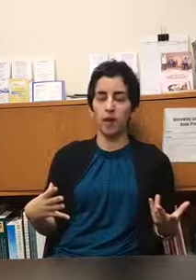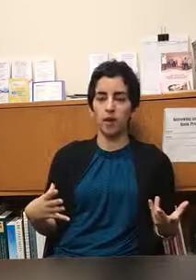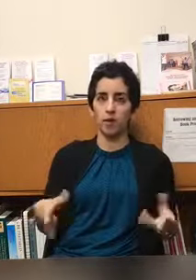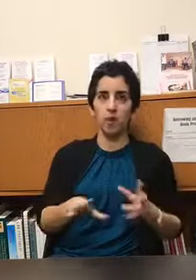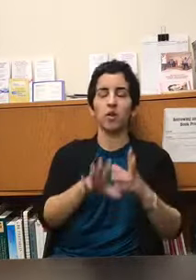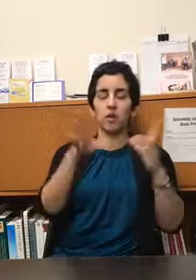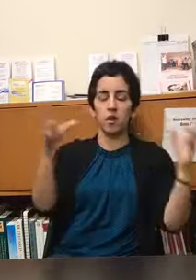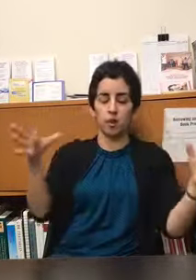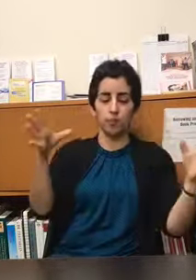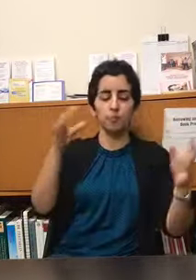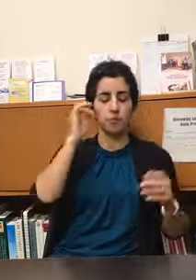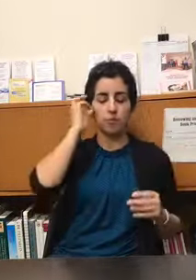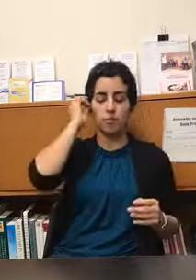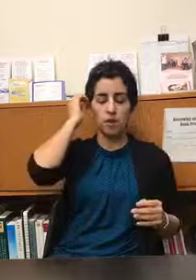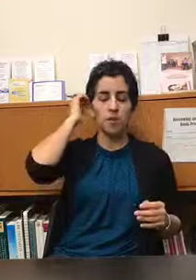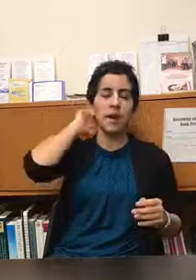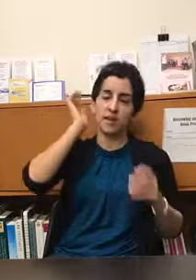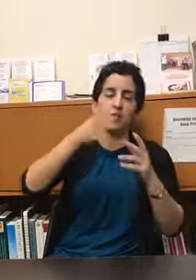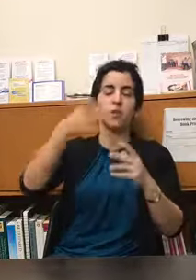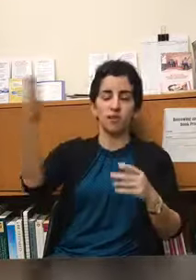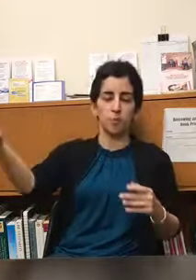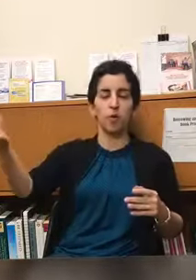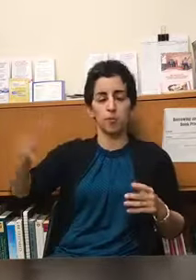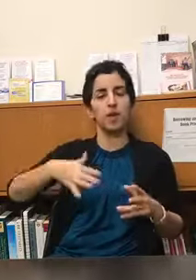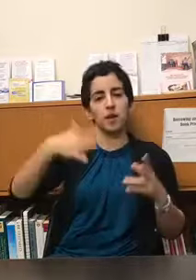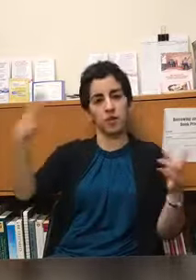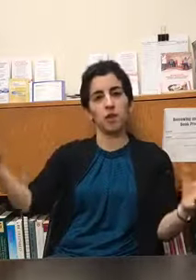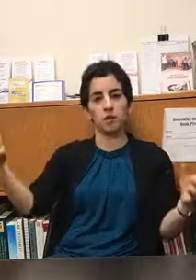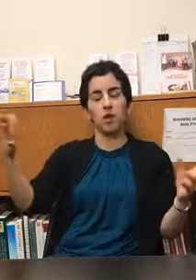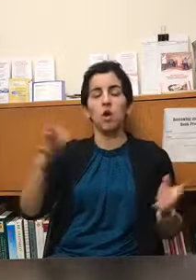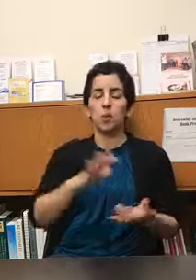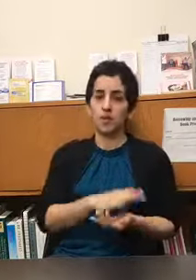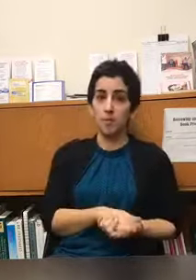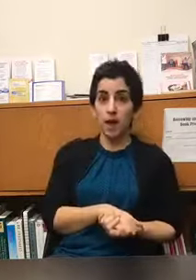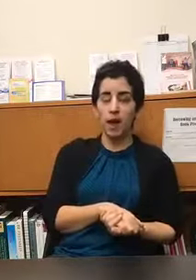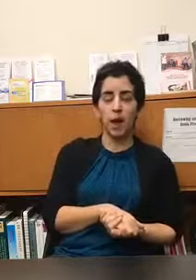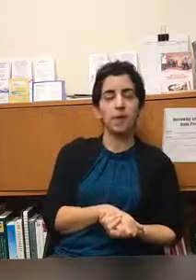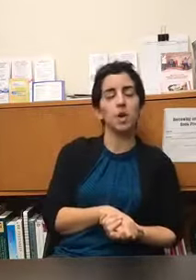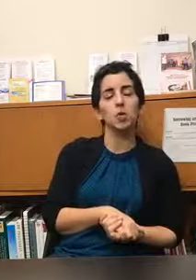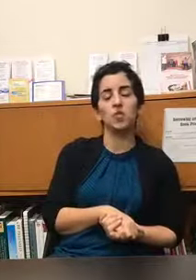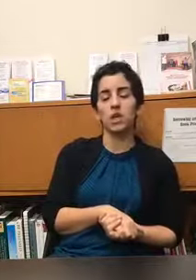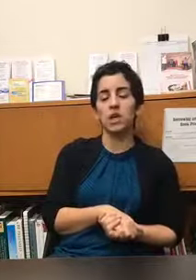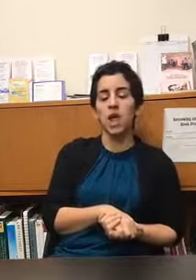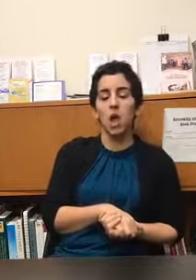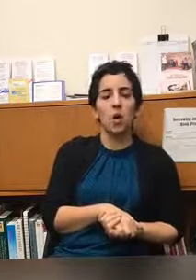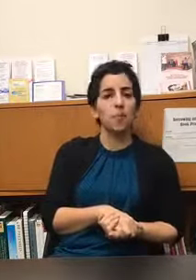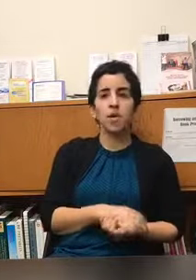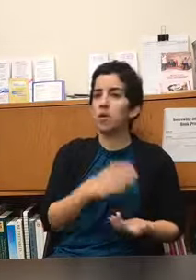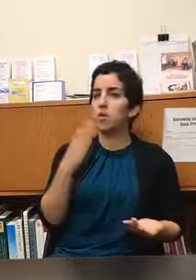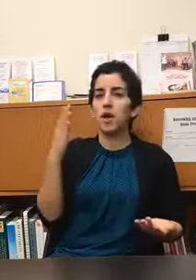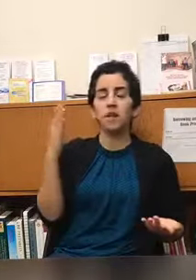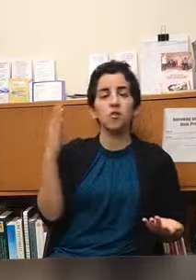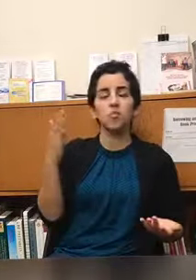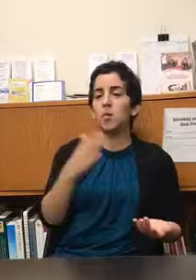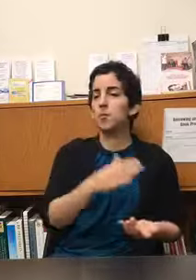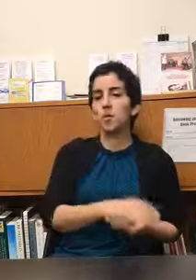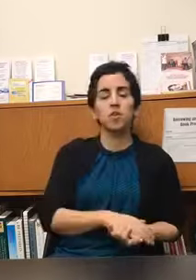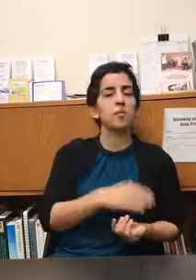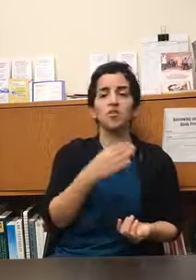hopefully you know i mean i guess if you get to point b nothing really bad happen hopefully but you know and those moments where like you miss your